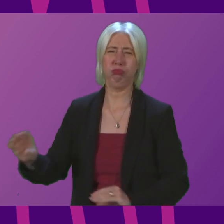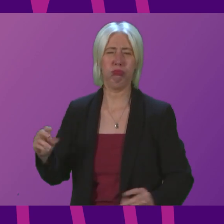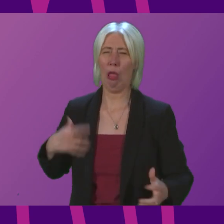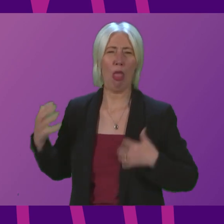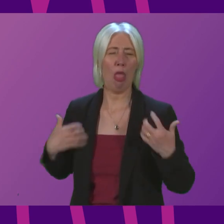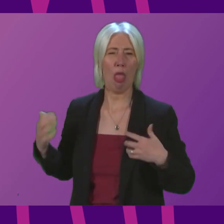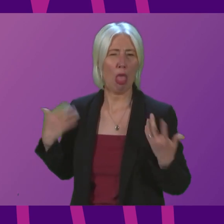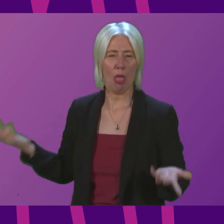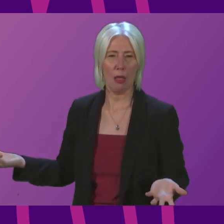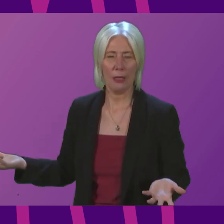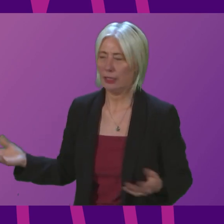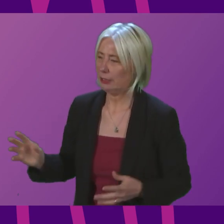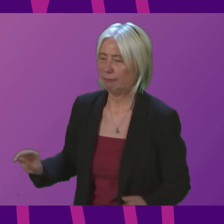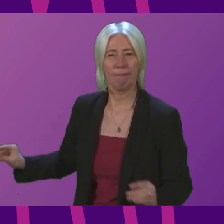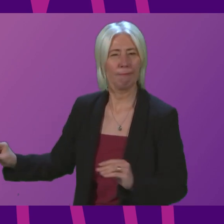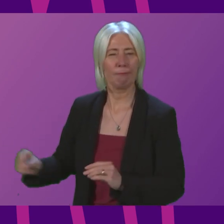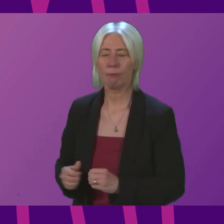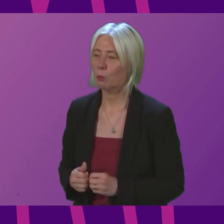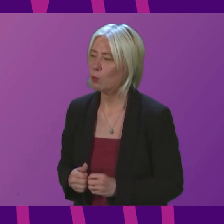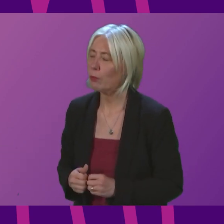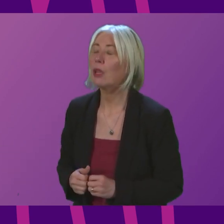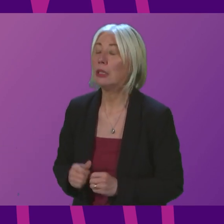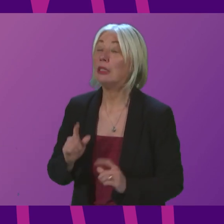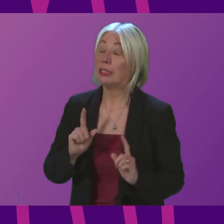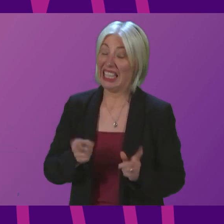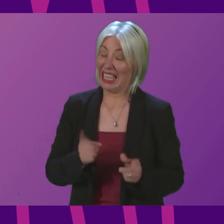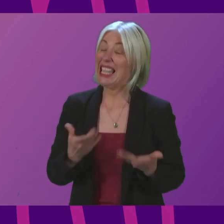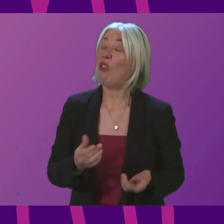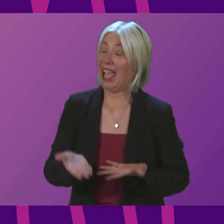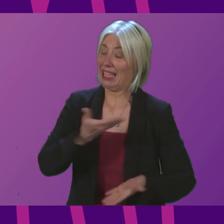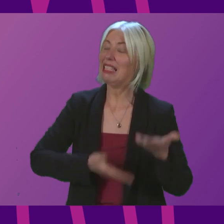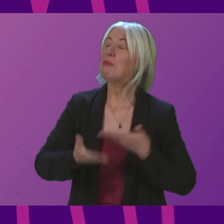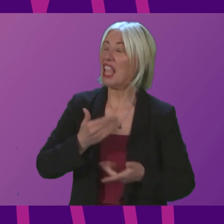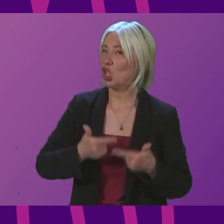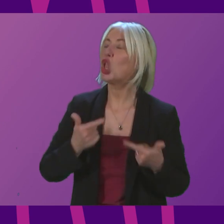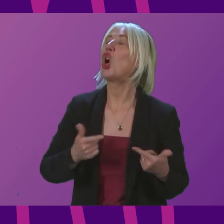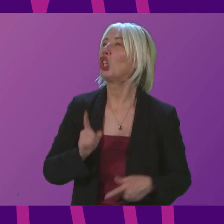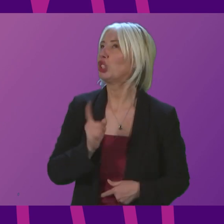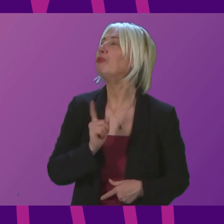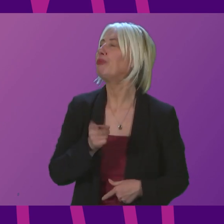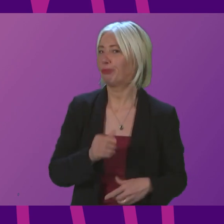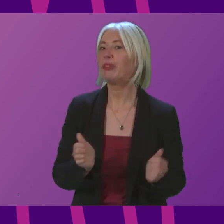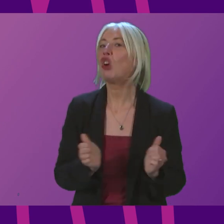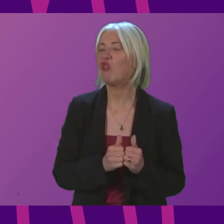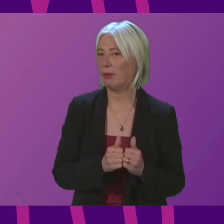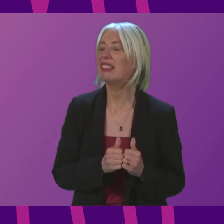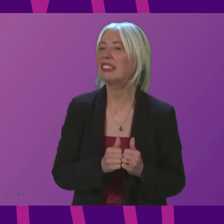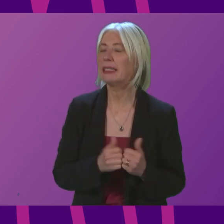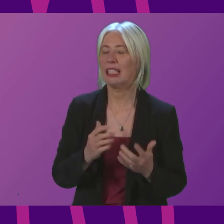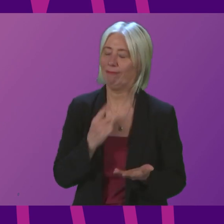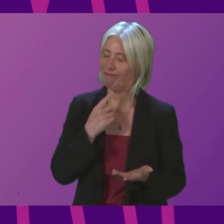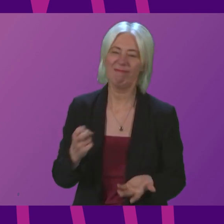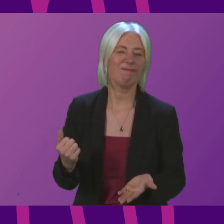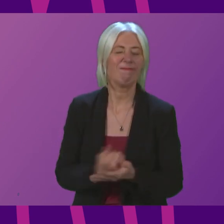It frankly explains a lot that particular agreement. But I very much regret